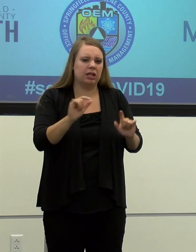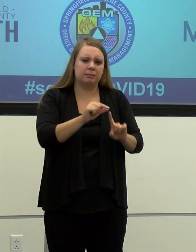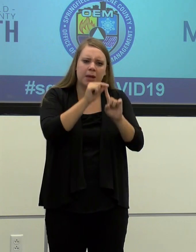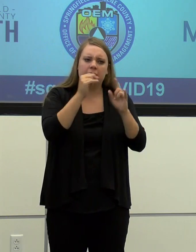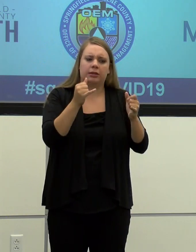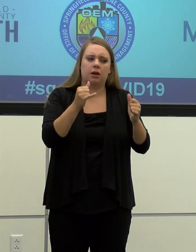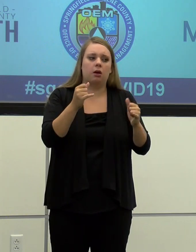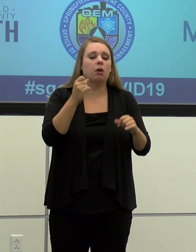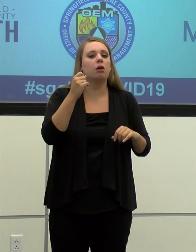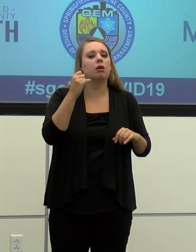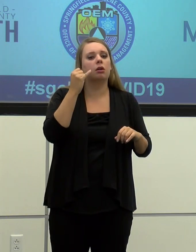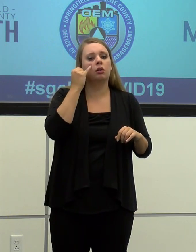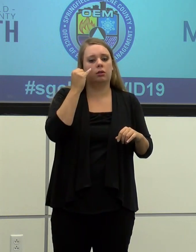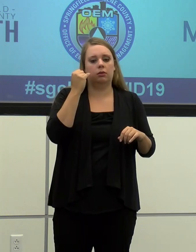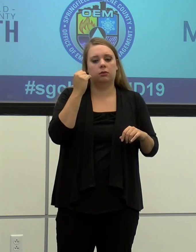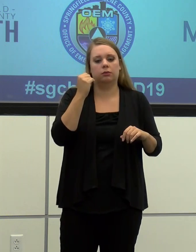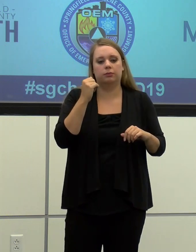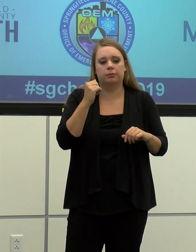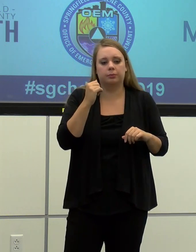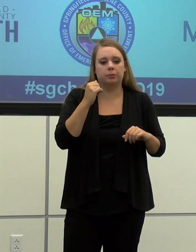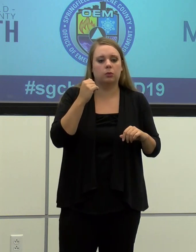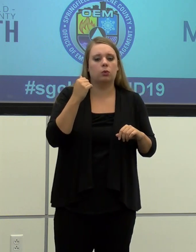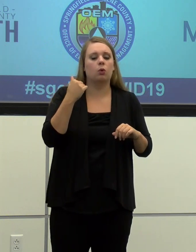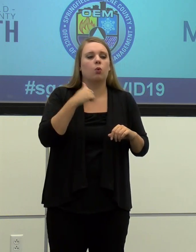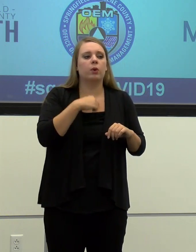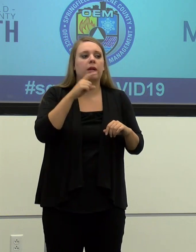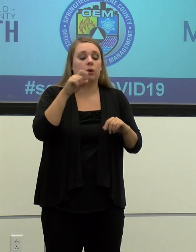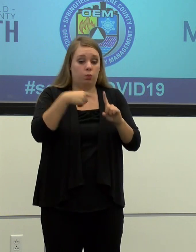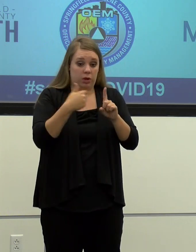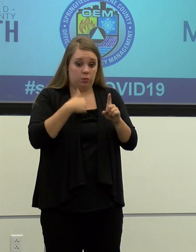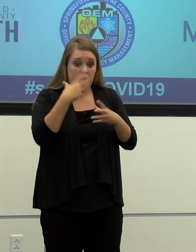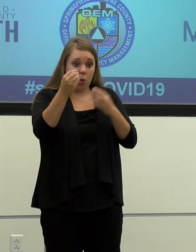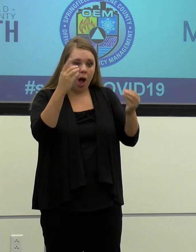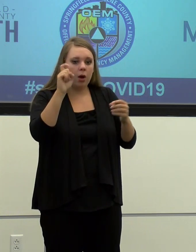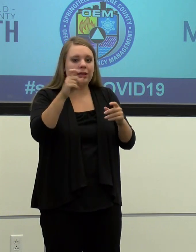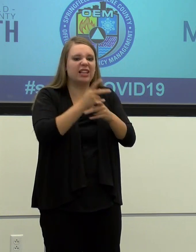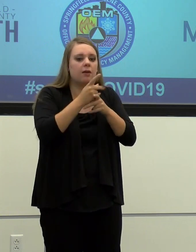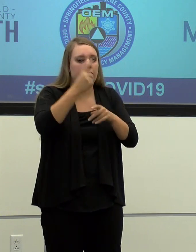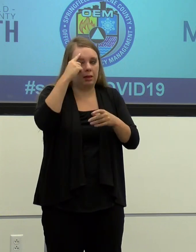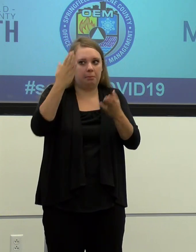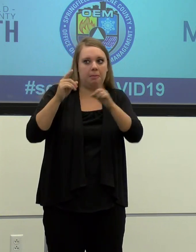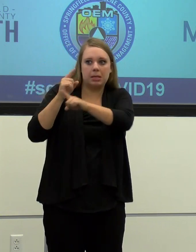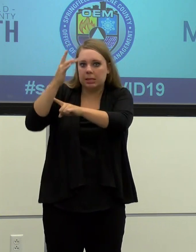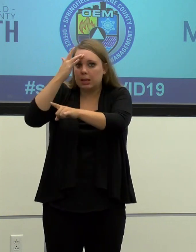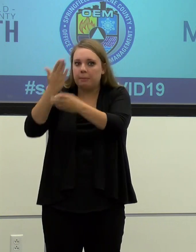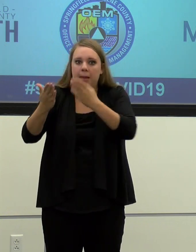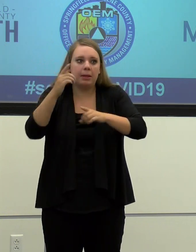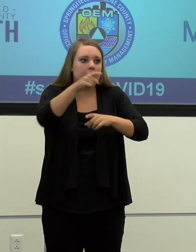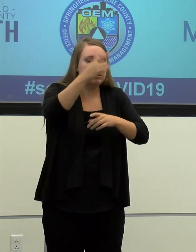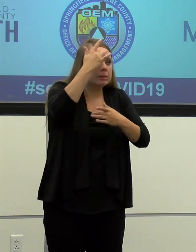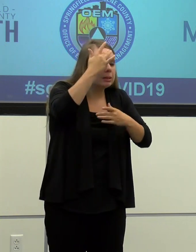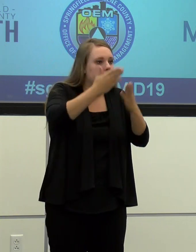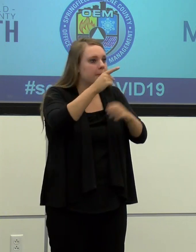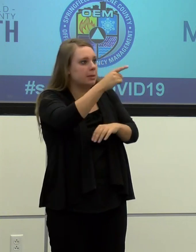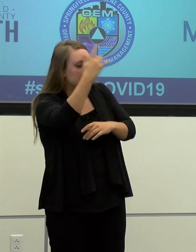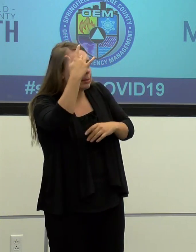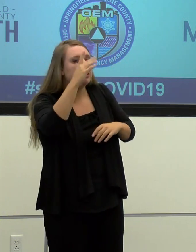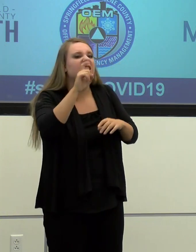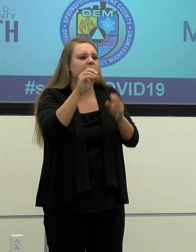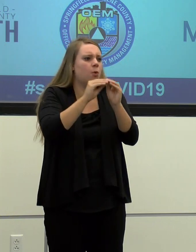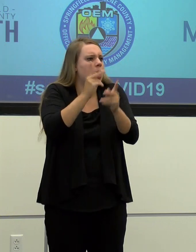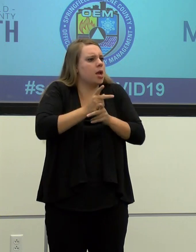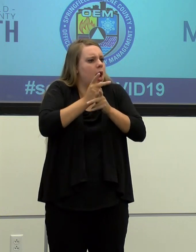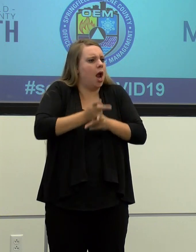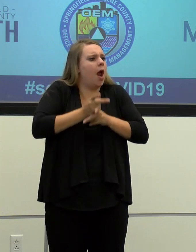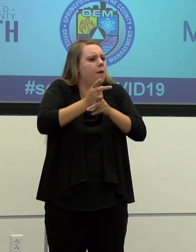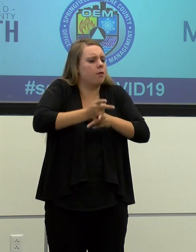uh, go out and navigate the community as if everybody is sick. And so the better we can do at using those